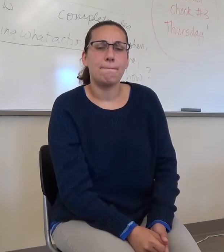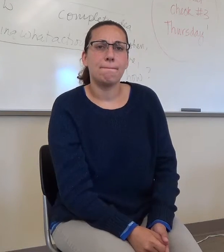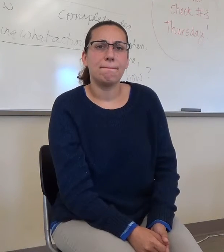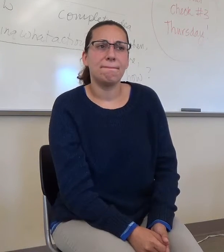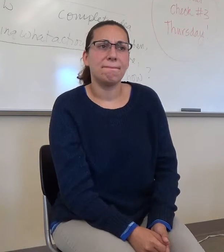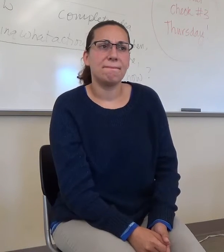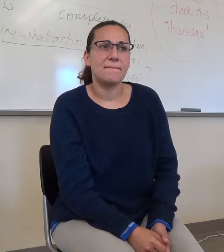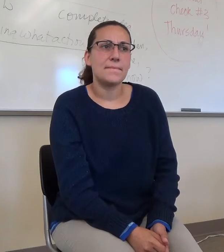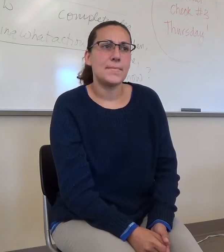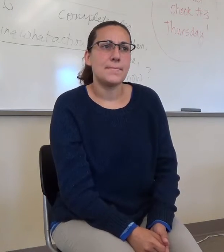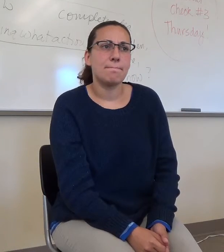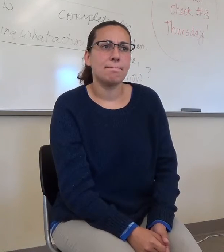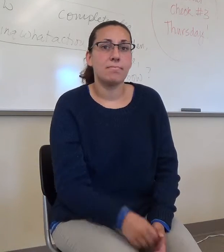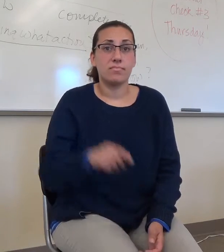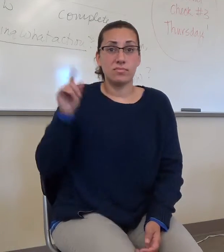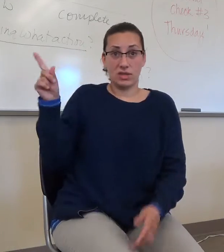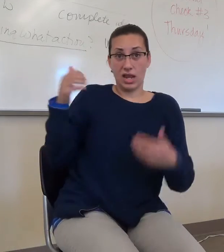Does it answer that question?